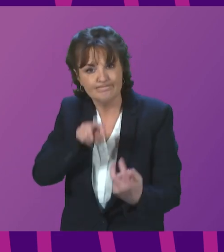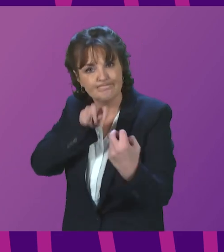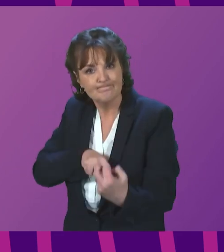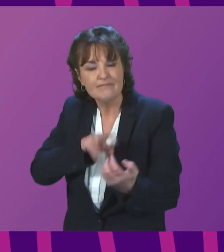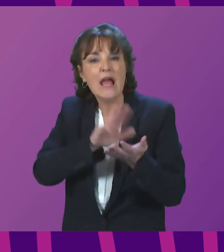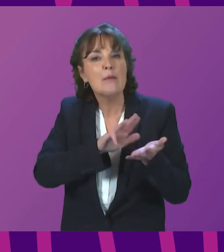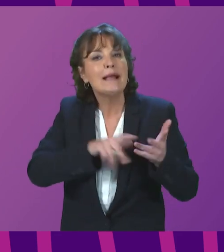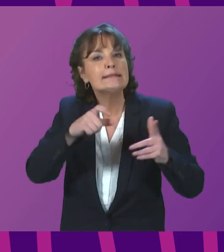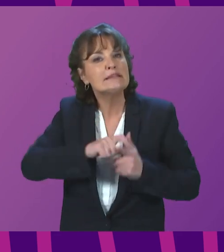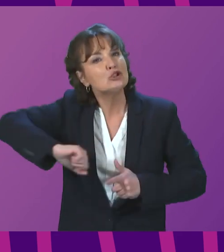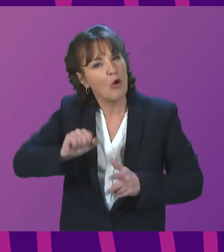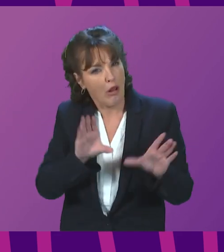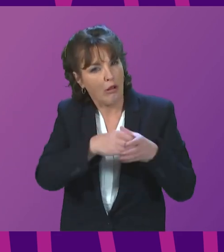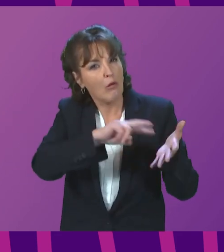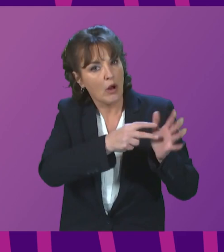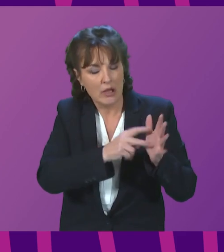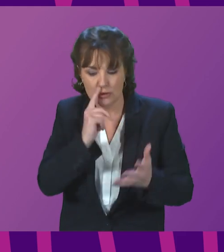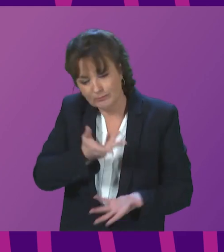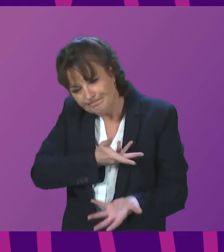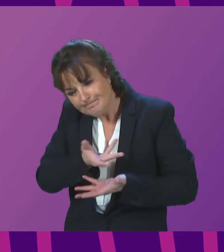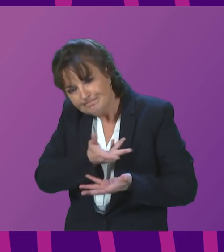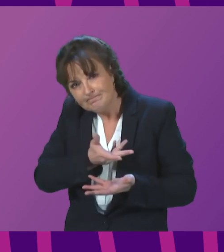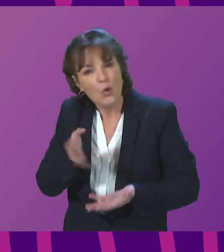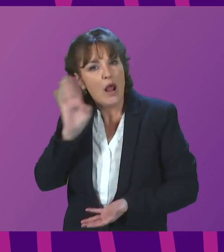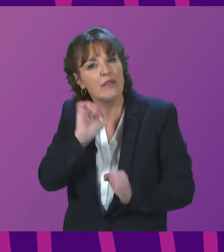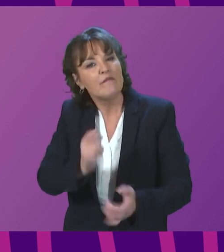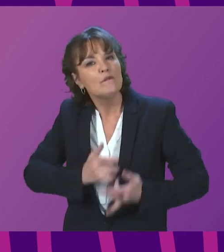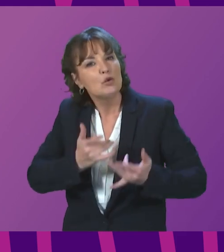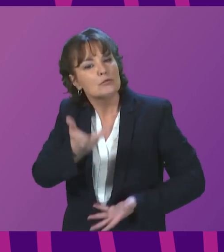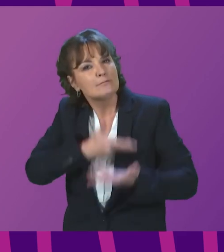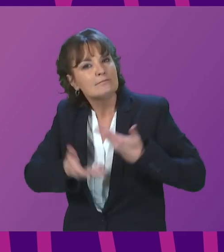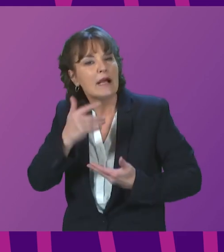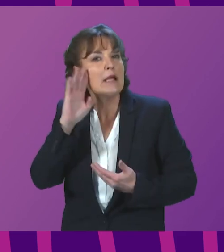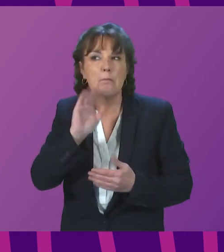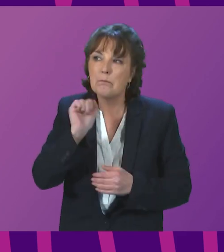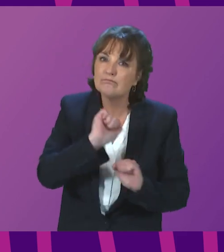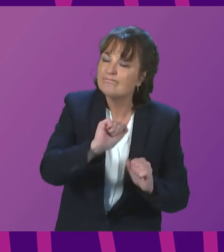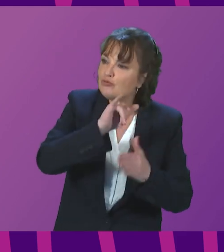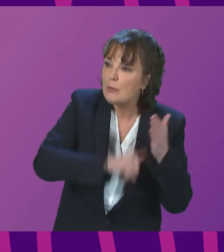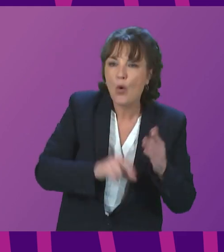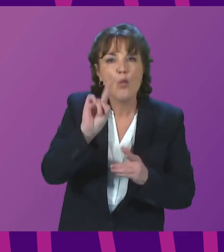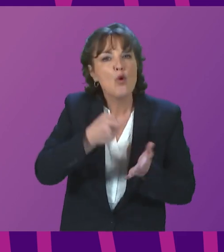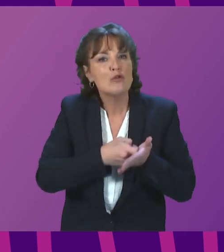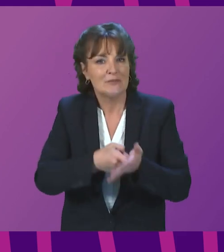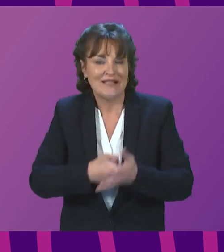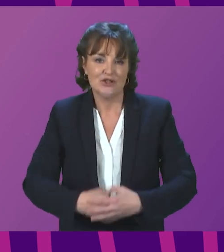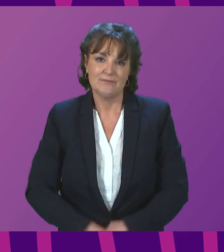review of the adaptations process to listen to their views and, of course, hear more about their report and recommendations.